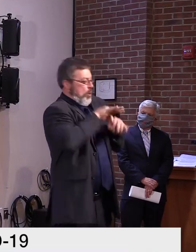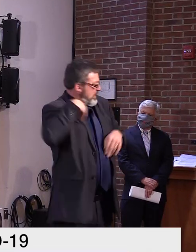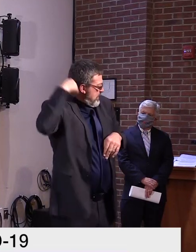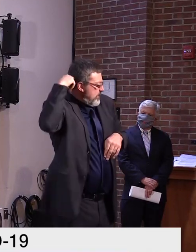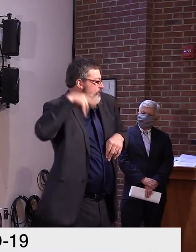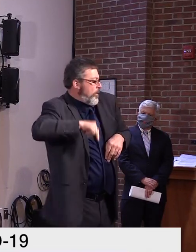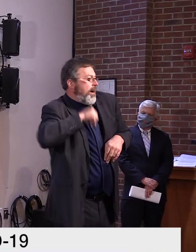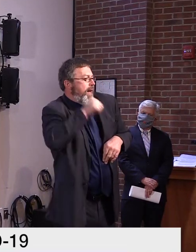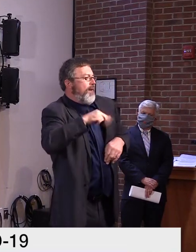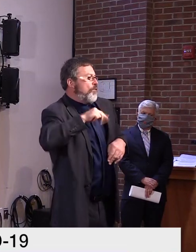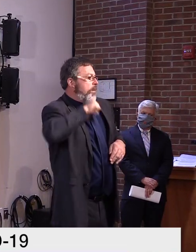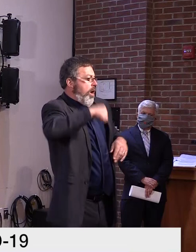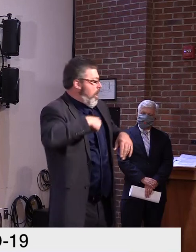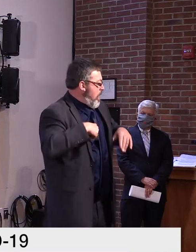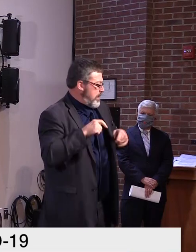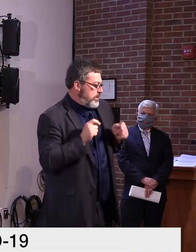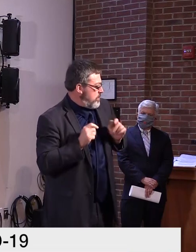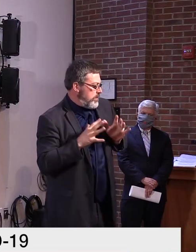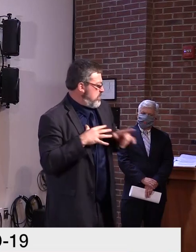the way they are now.